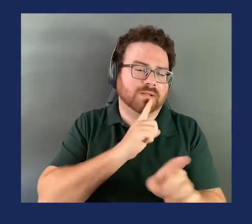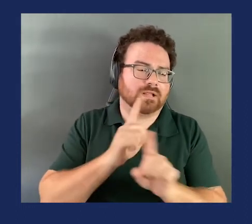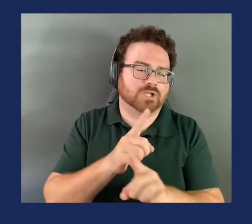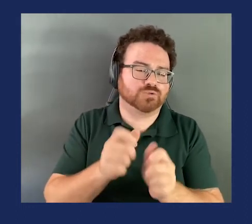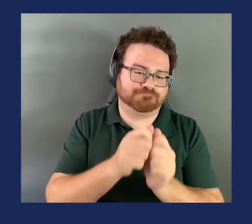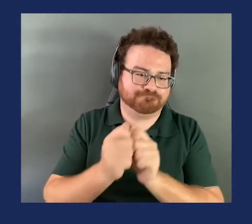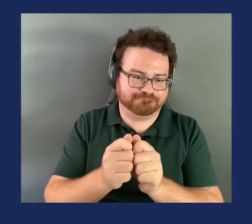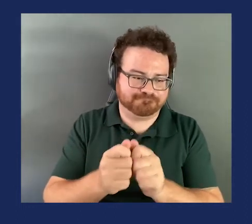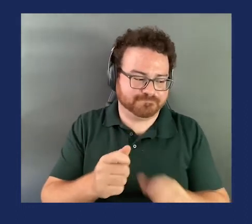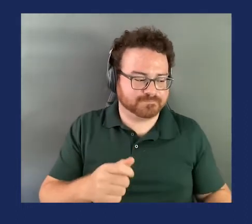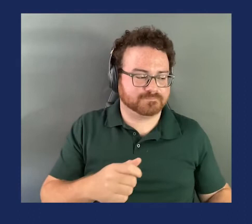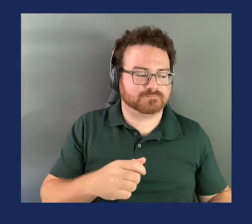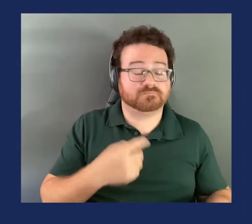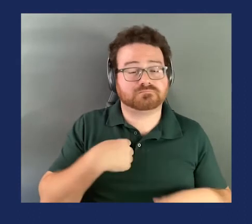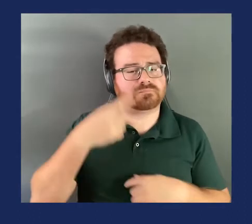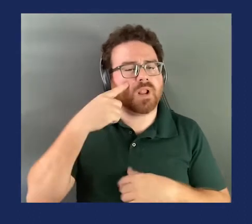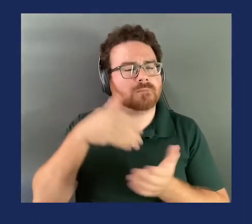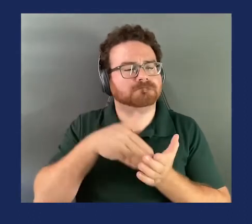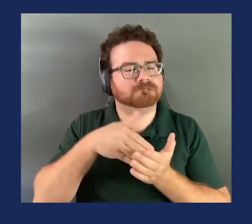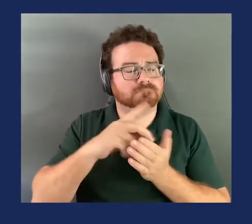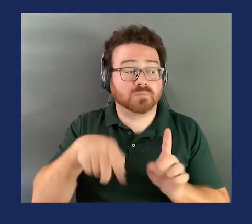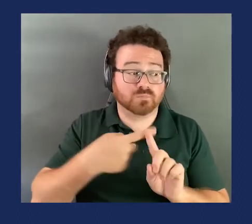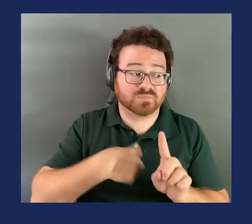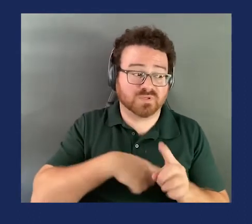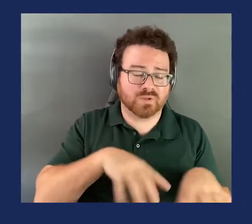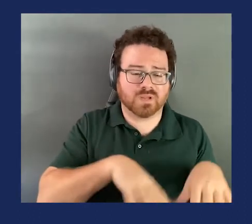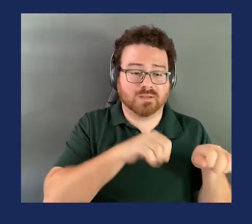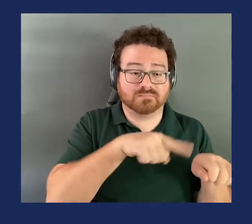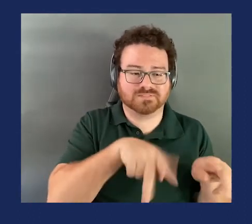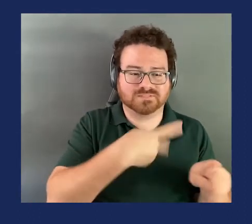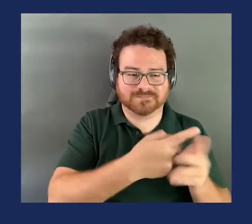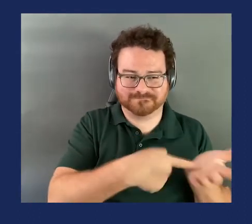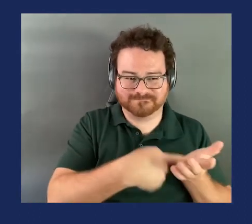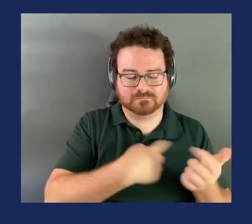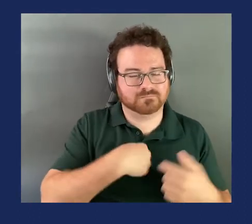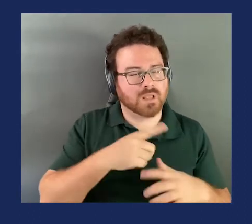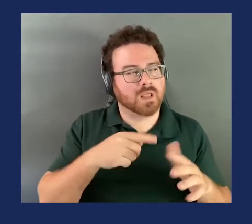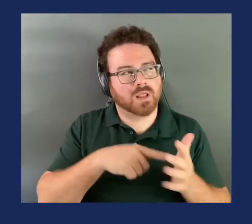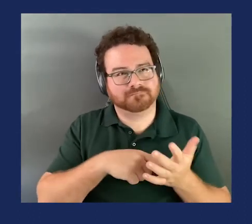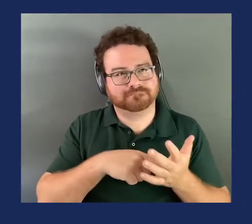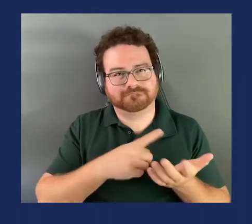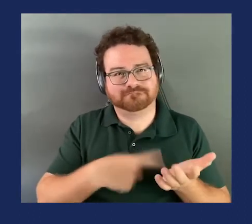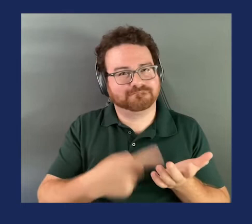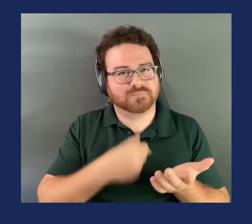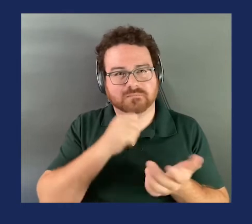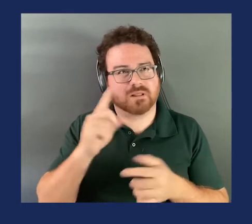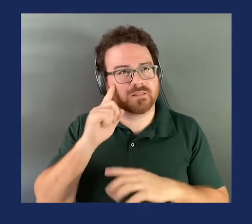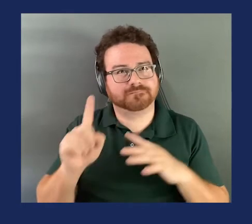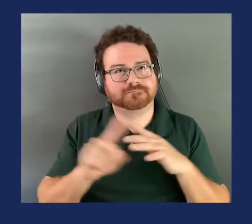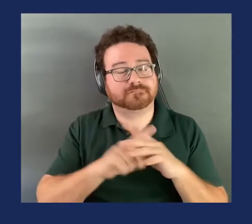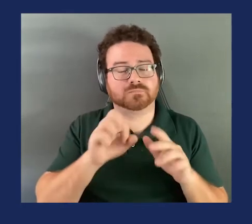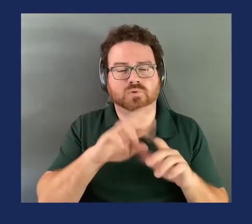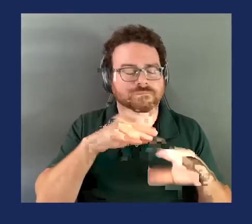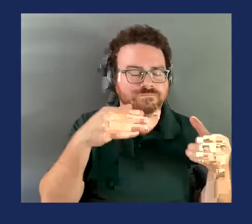Oftentimes, until we have these discussions, I don't think of or don't necessarily focus on issues that my colleagues raise.